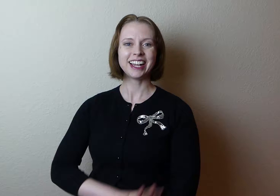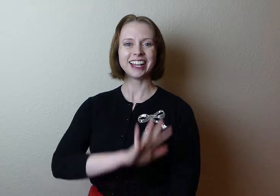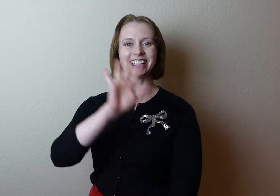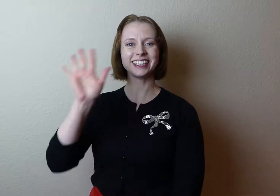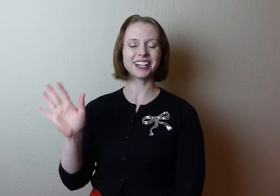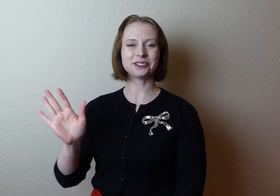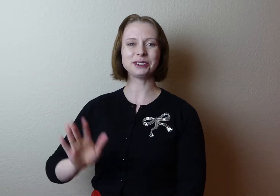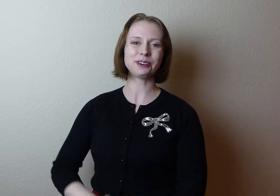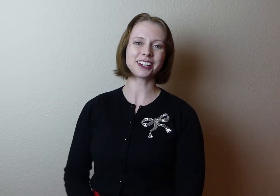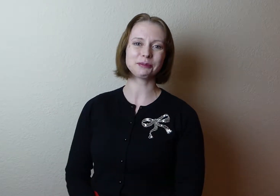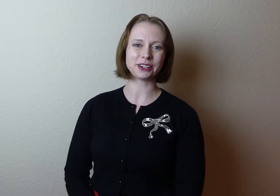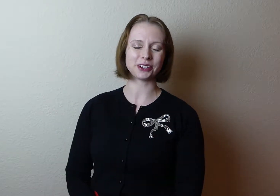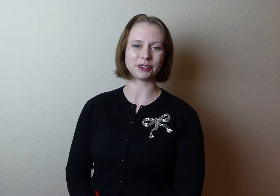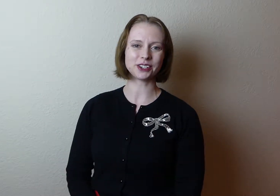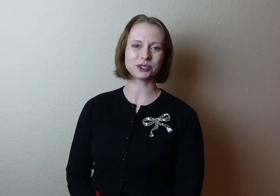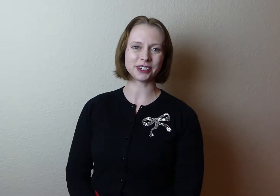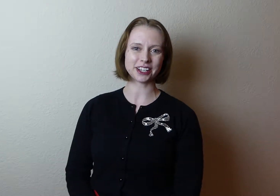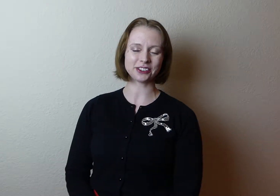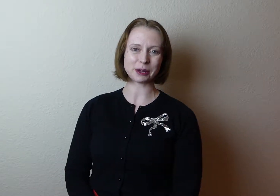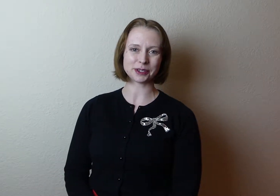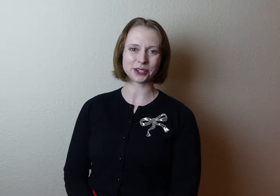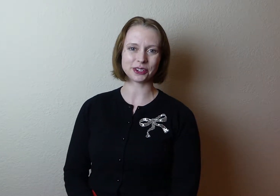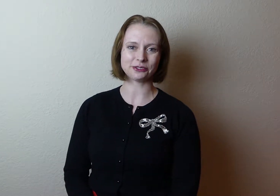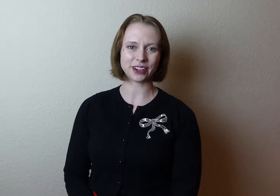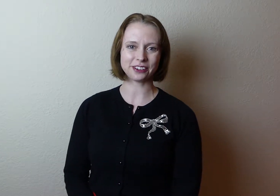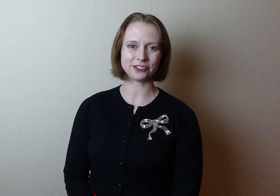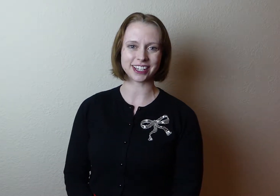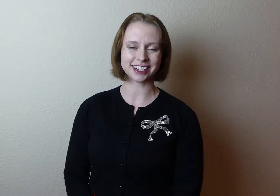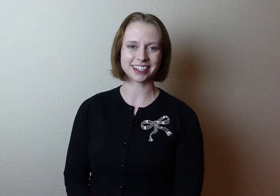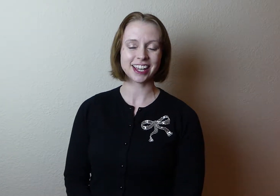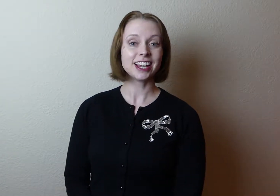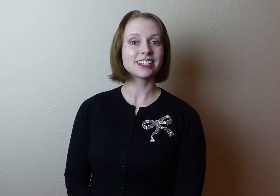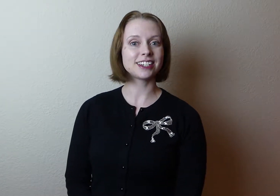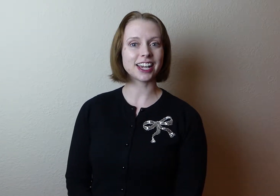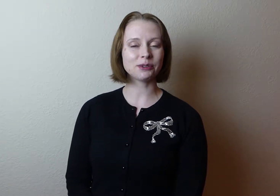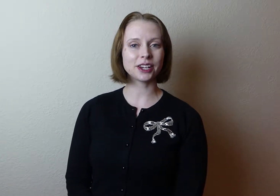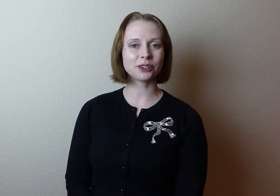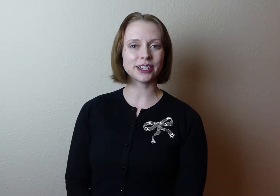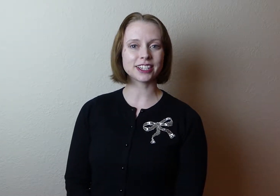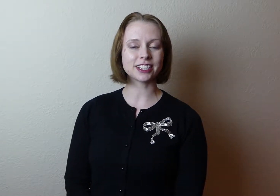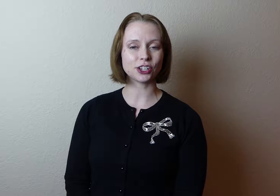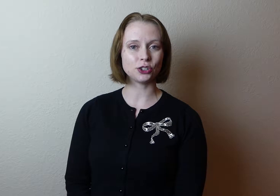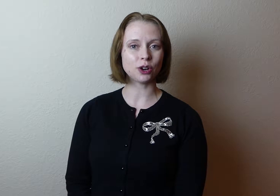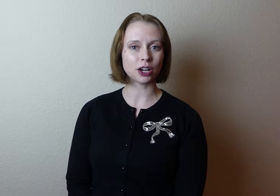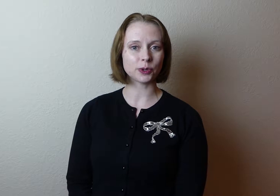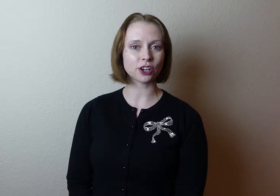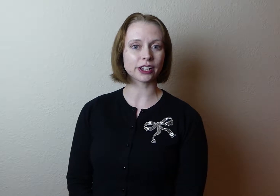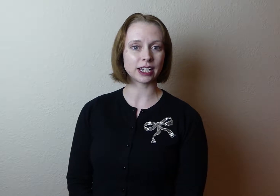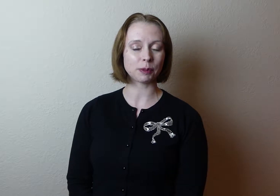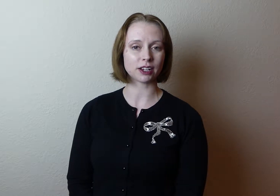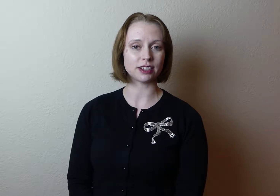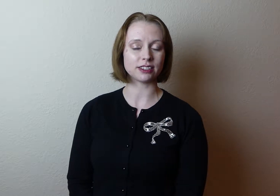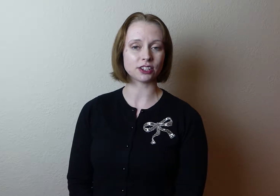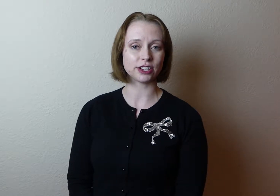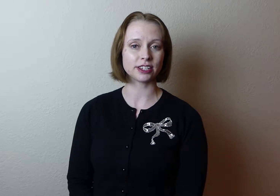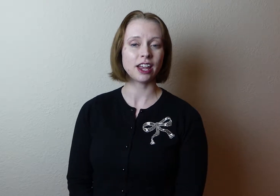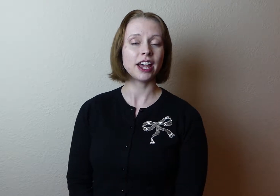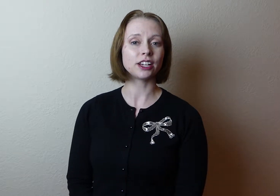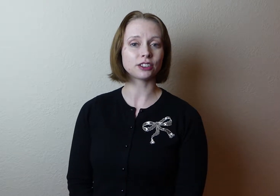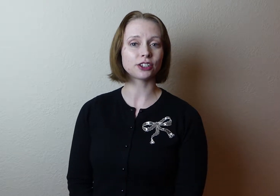Hello and welcome everyone to another episode of Faye Fitness. Today we are going to continue on with our kickboxing series and learn